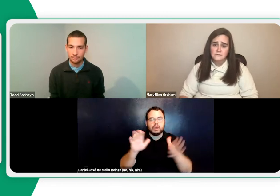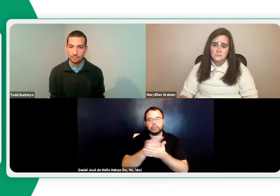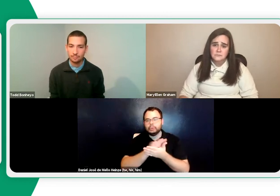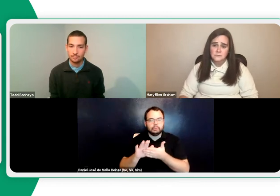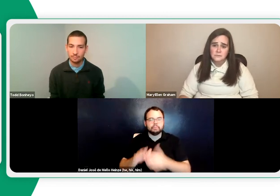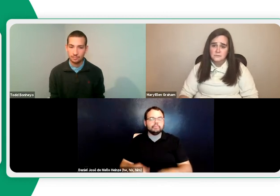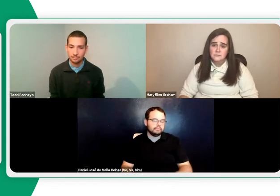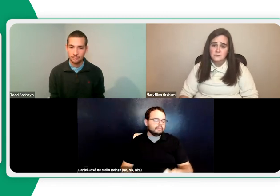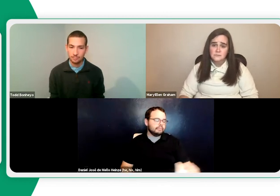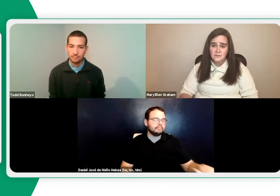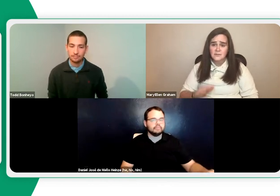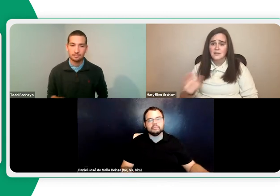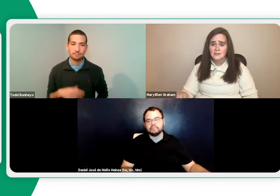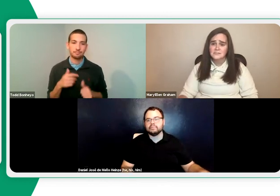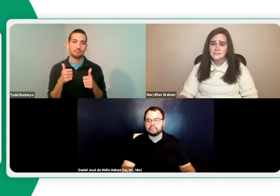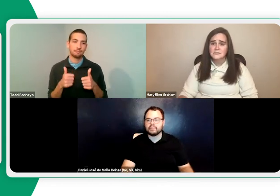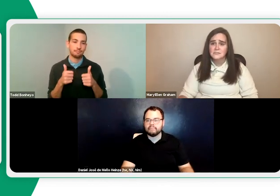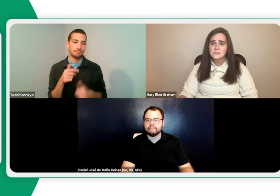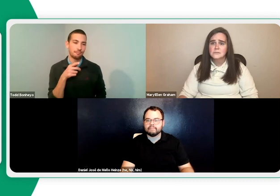information in a very visual way. It's really neat.